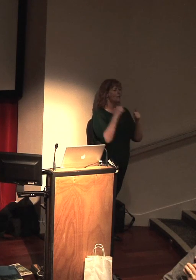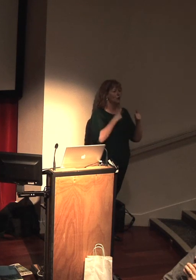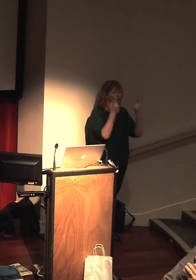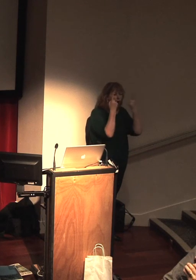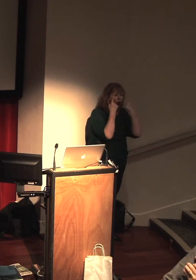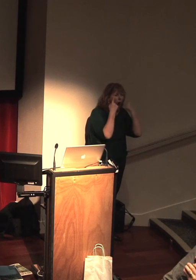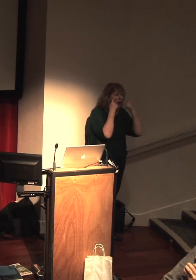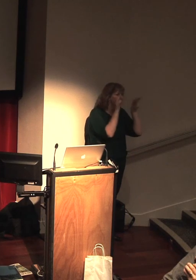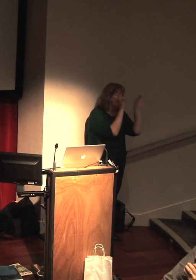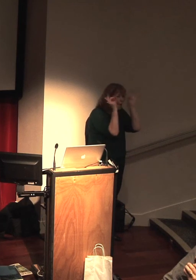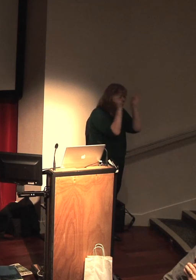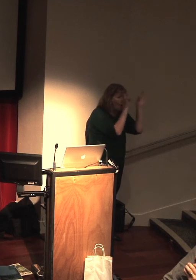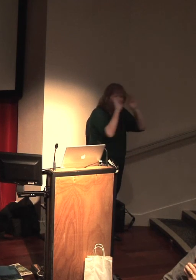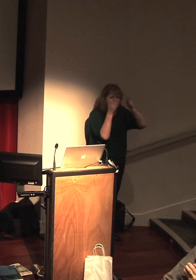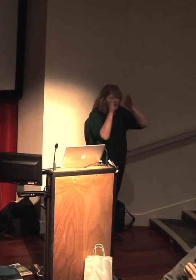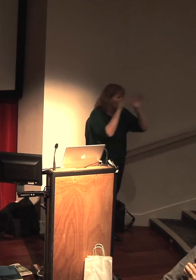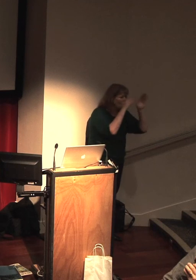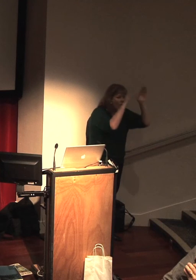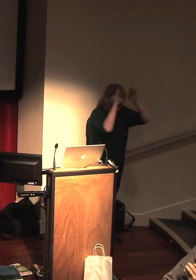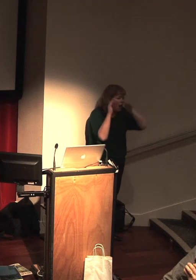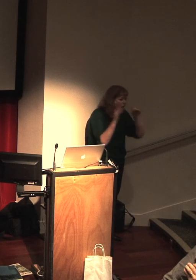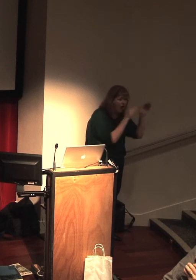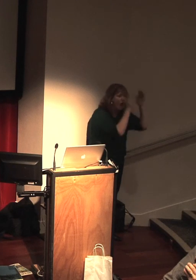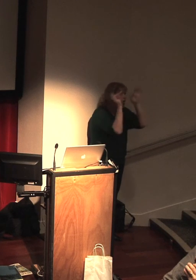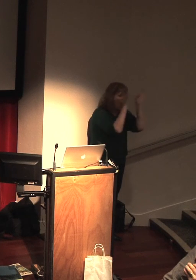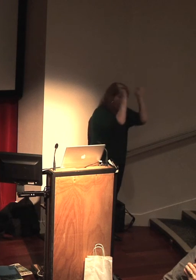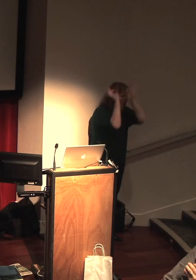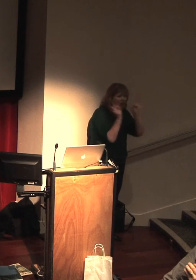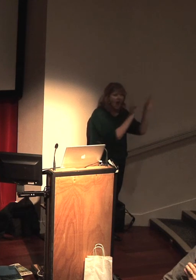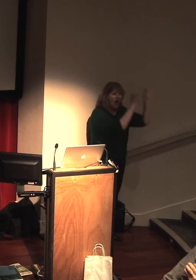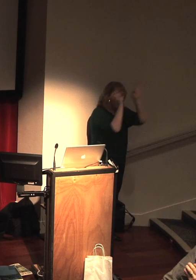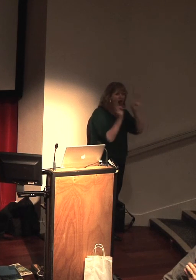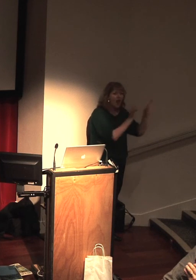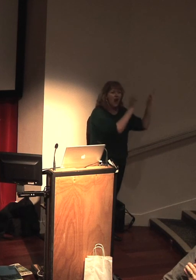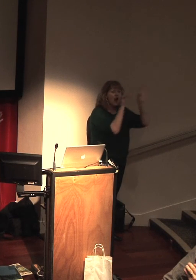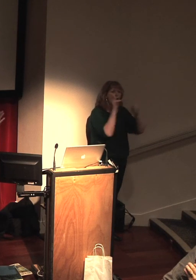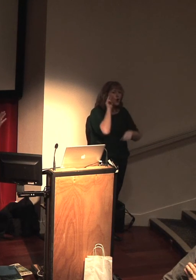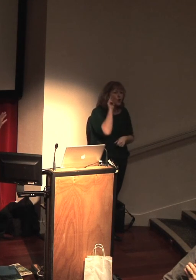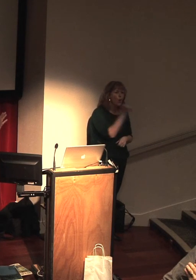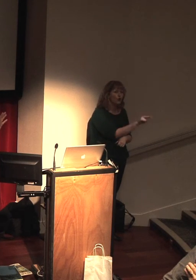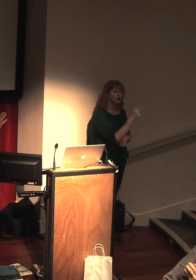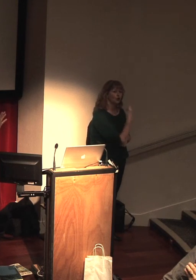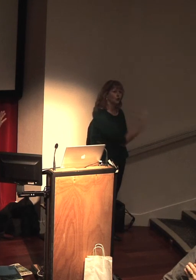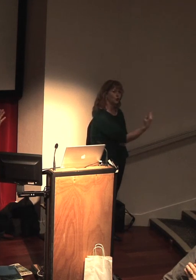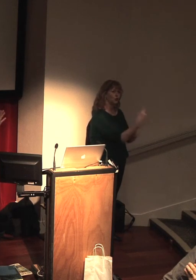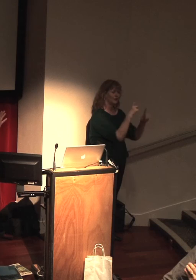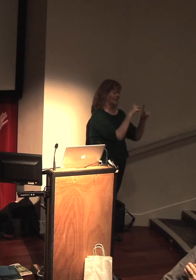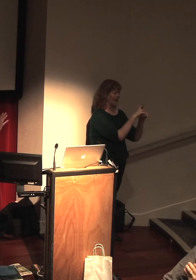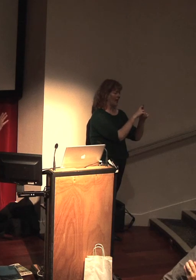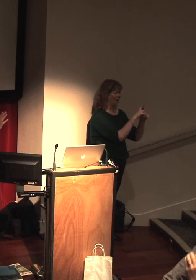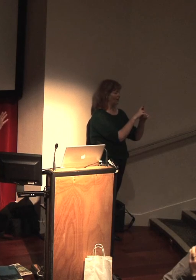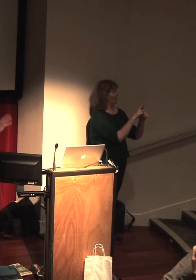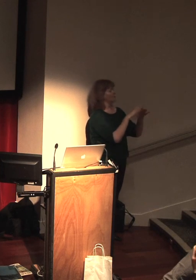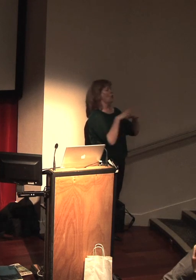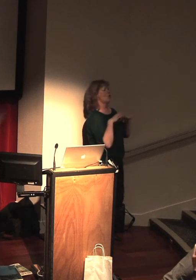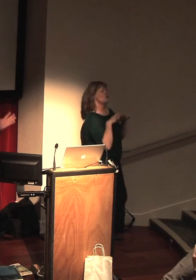are working because you're focusing in different areas and your eyes are darting around the screen. When you watch 2D, you can zone out. It's something you can do at the